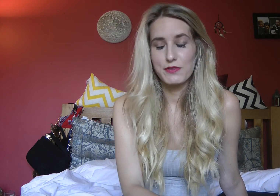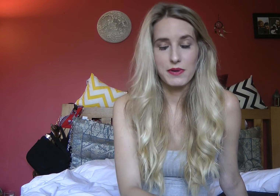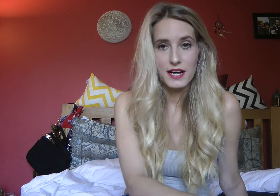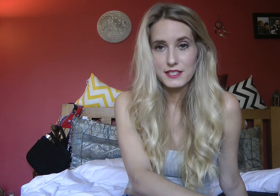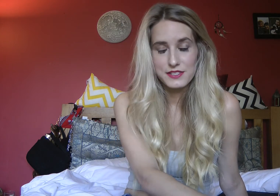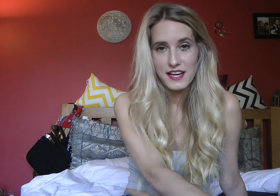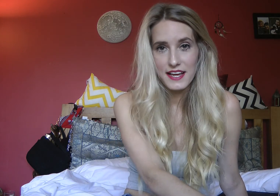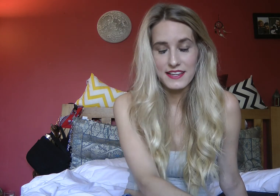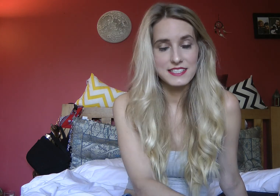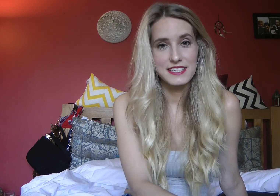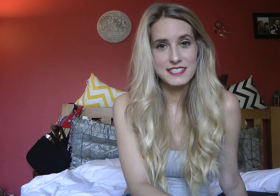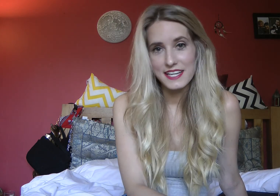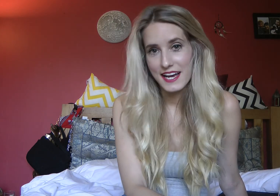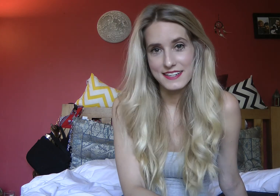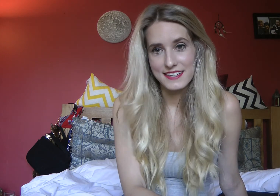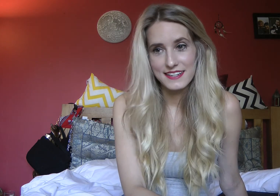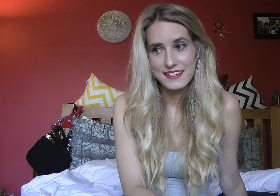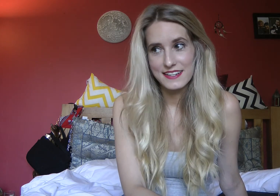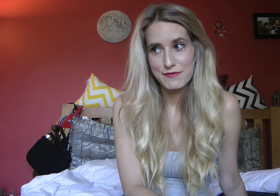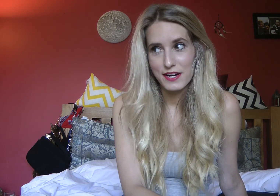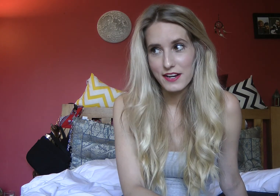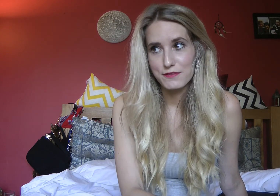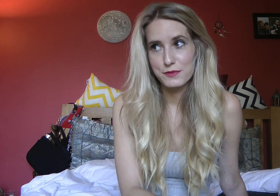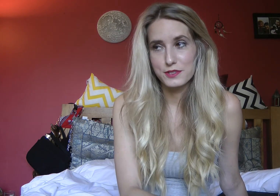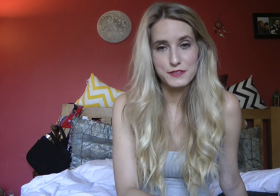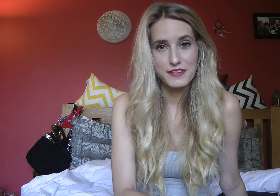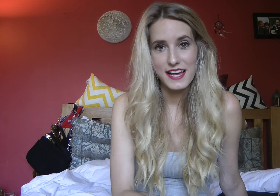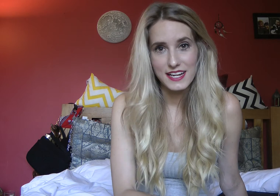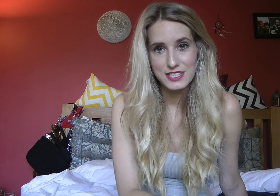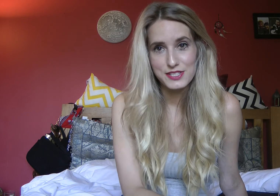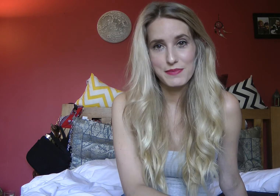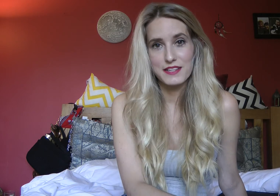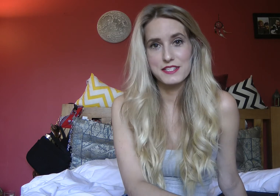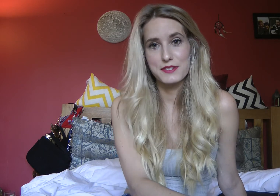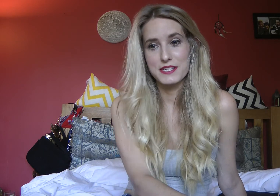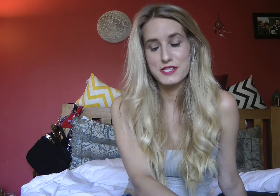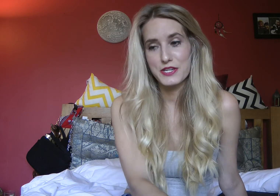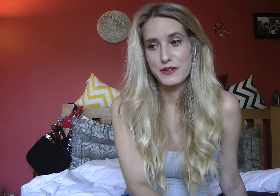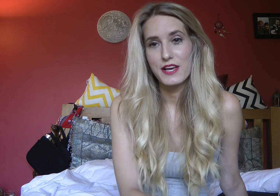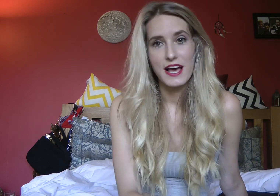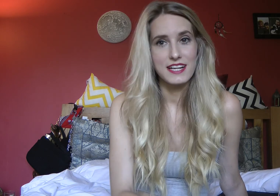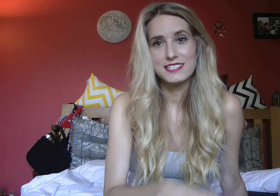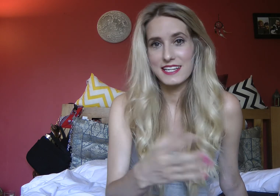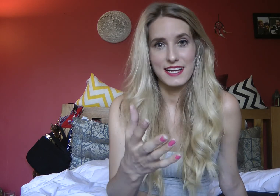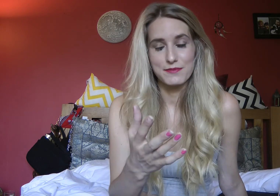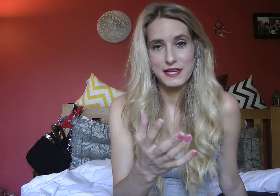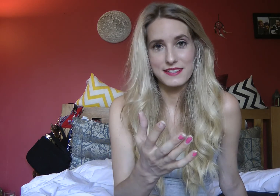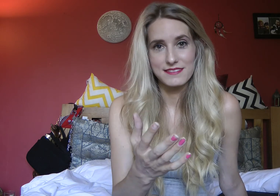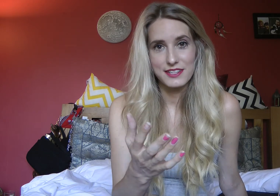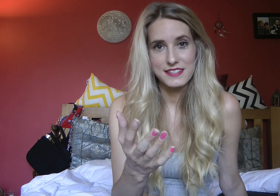replied saying that she hadn't felt comfortable she was feeling anxious about the situation too and she hadn't been good at